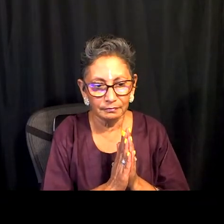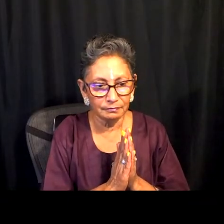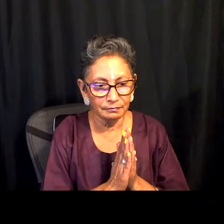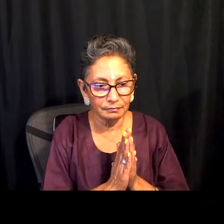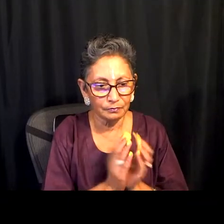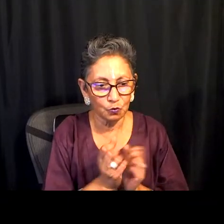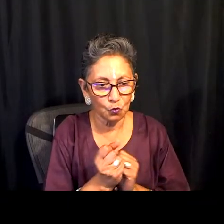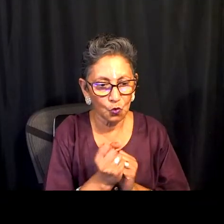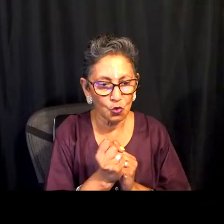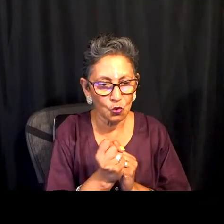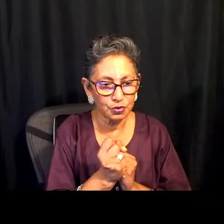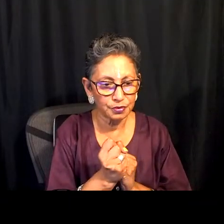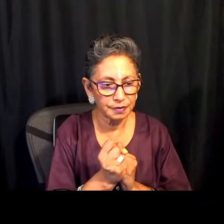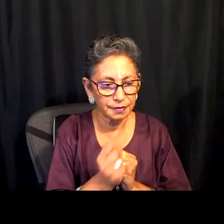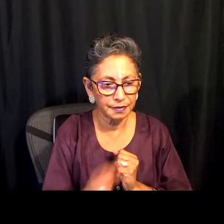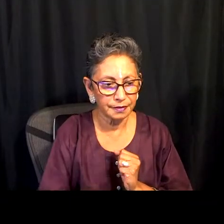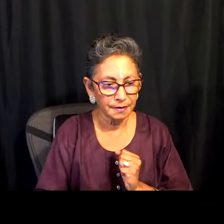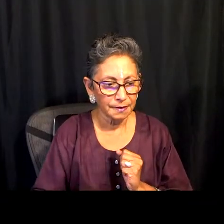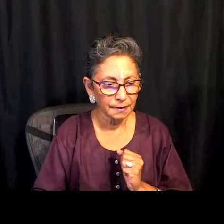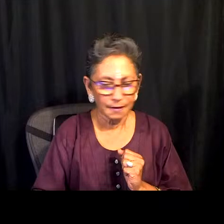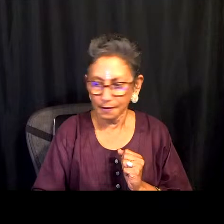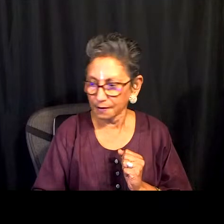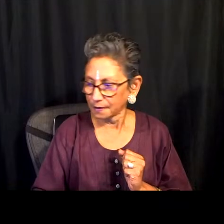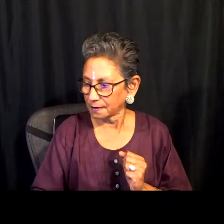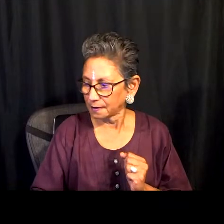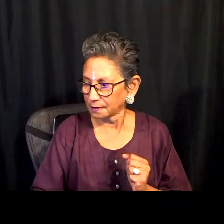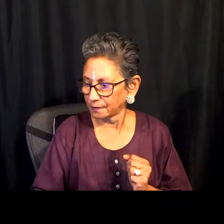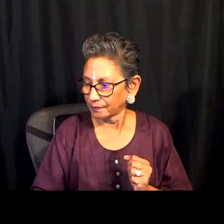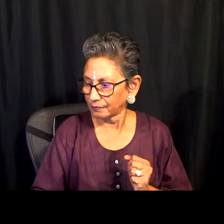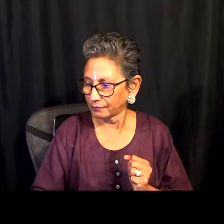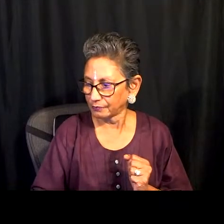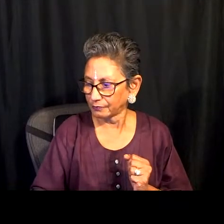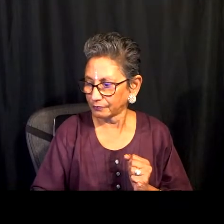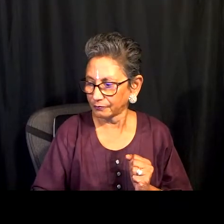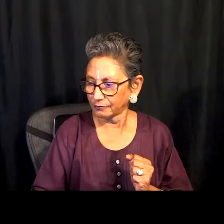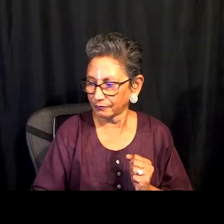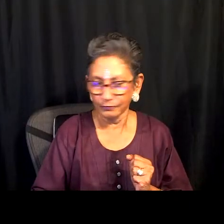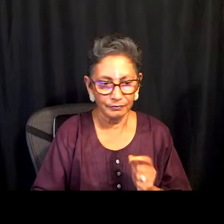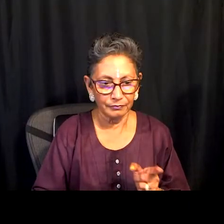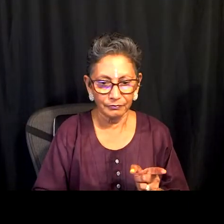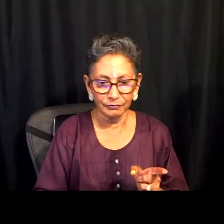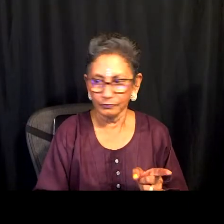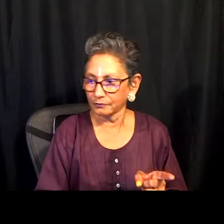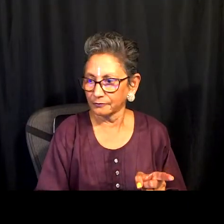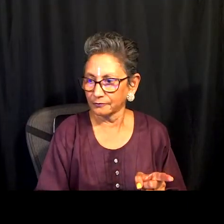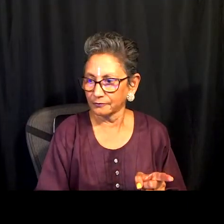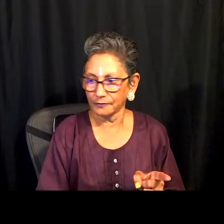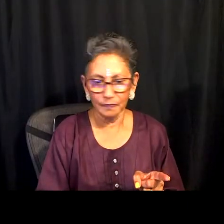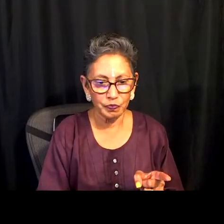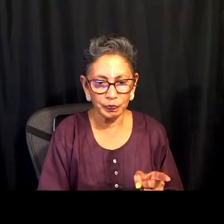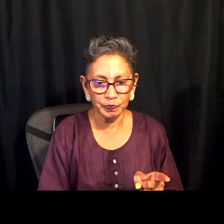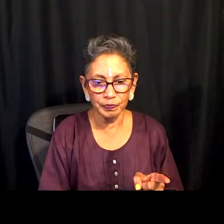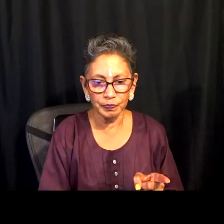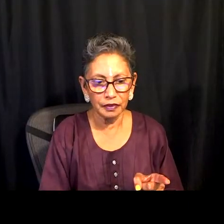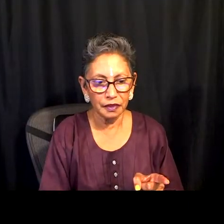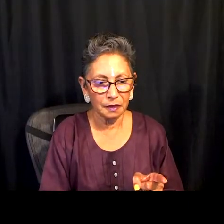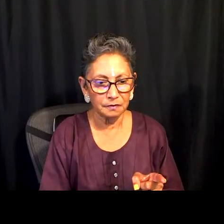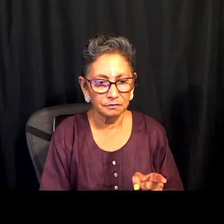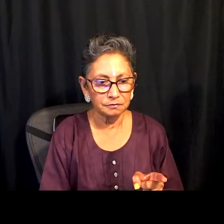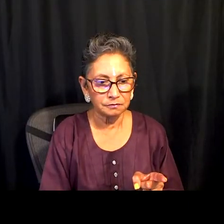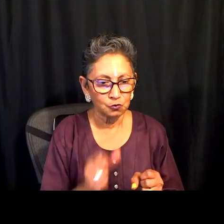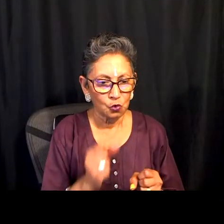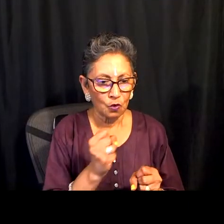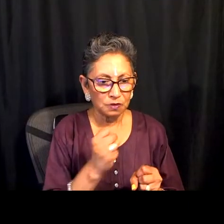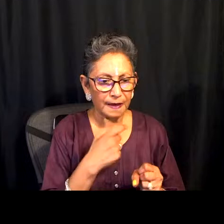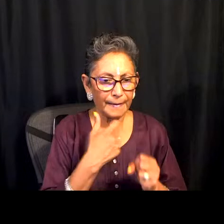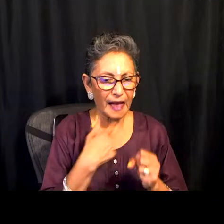And we're double-checking to make sure that the signed language interpreter voice